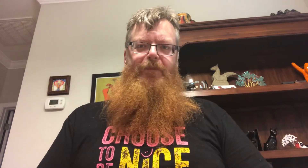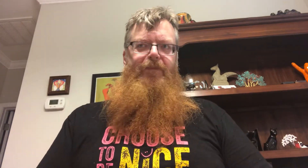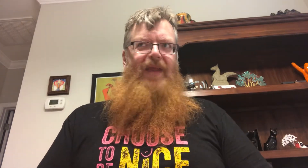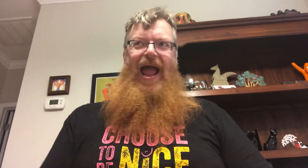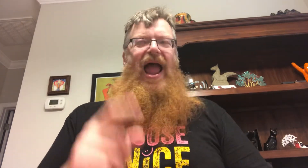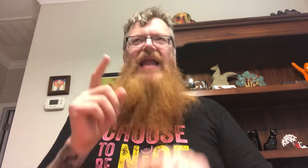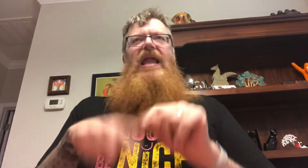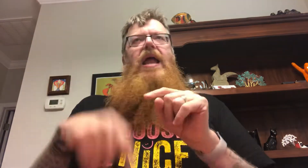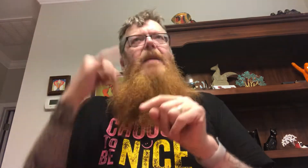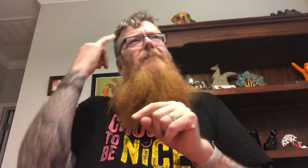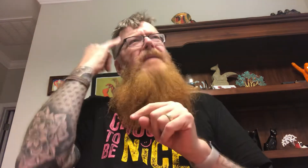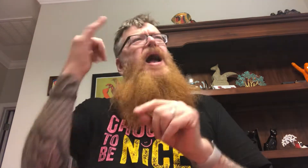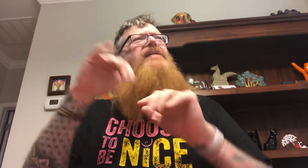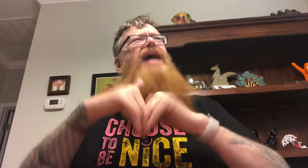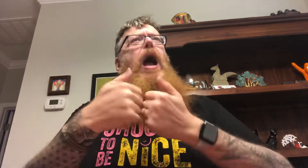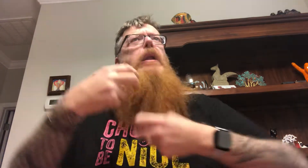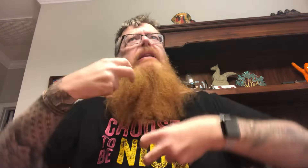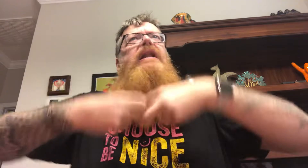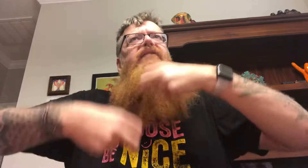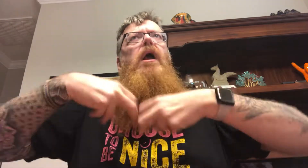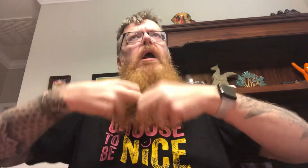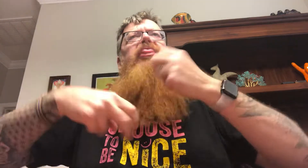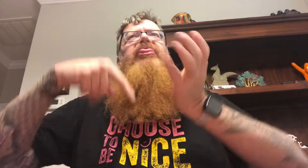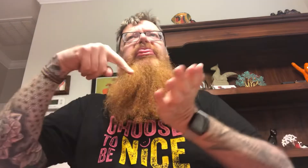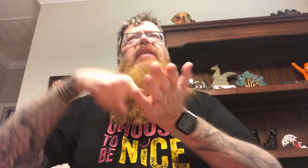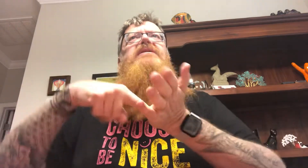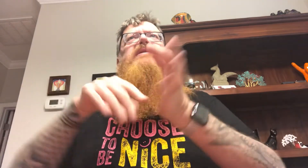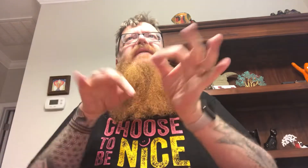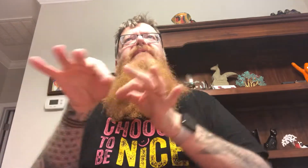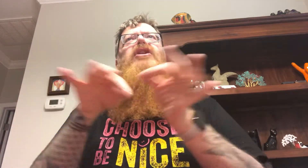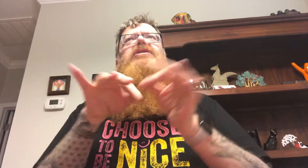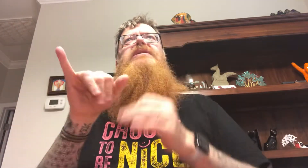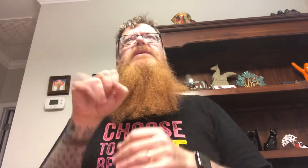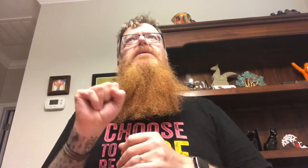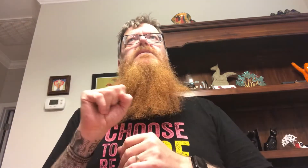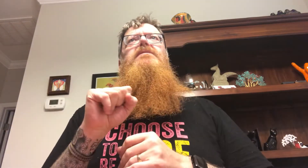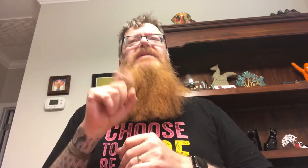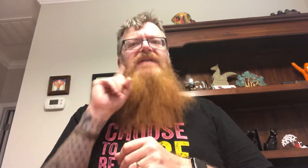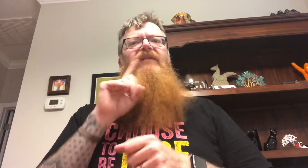I thought there was a lot of You know,